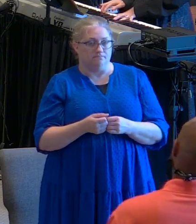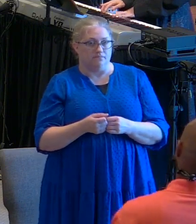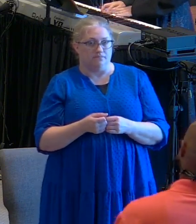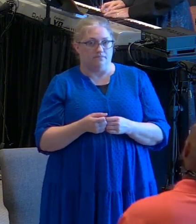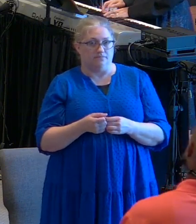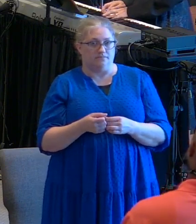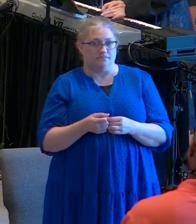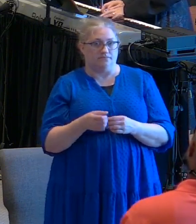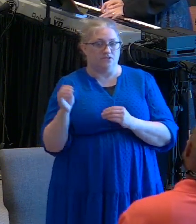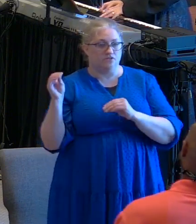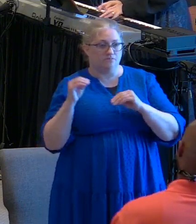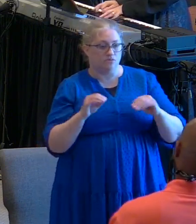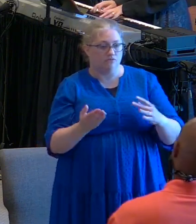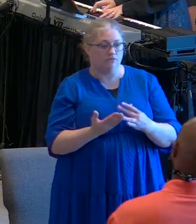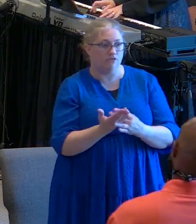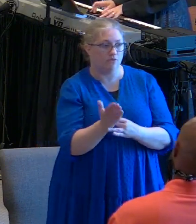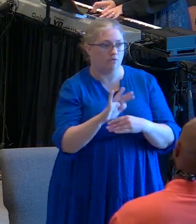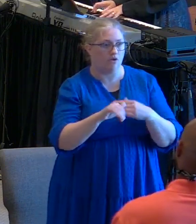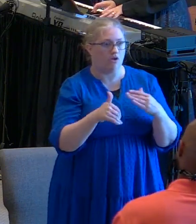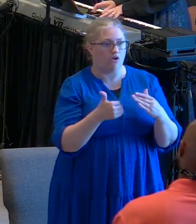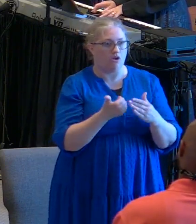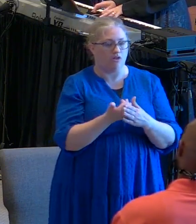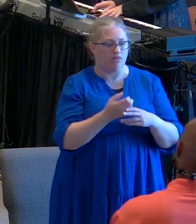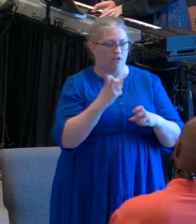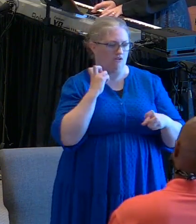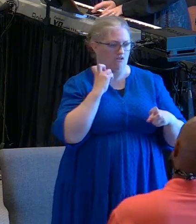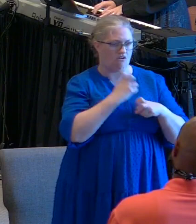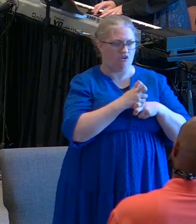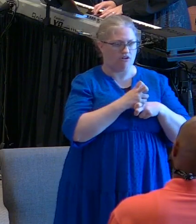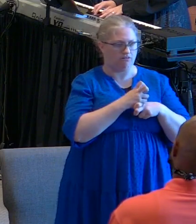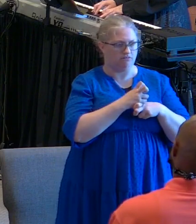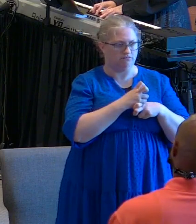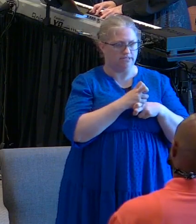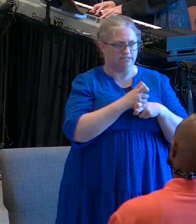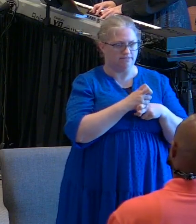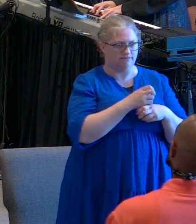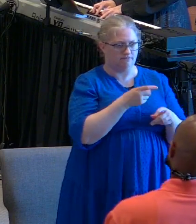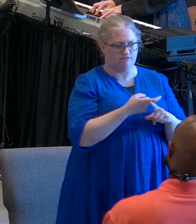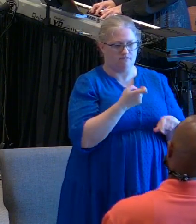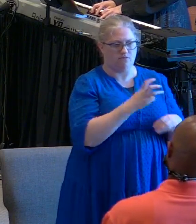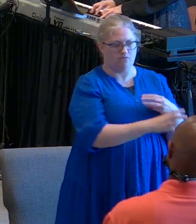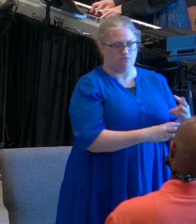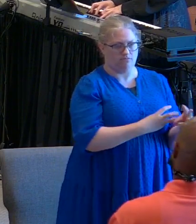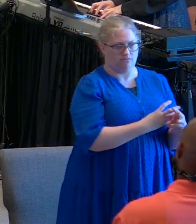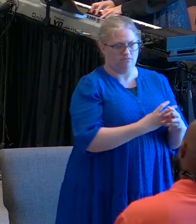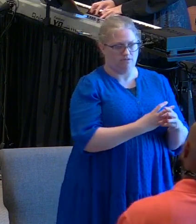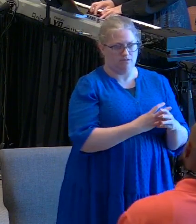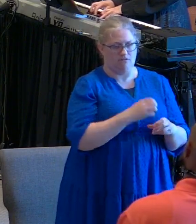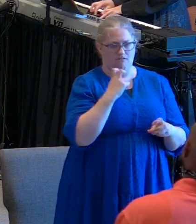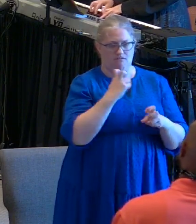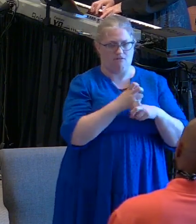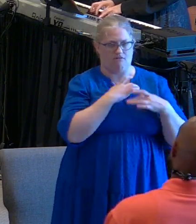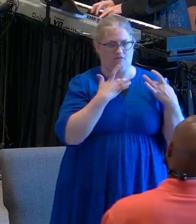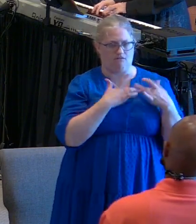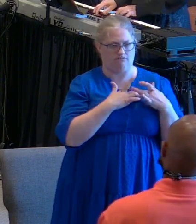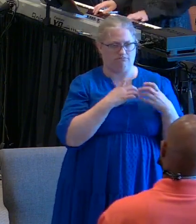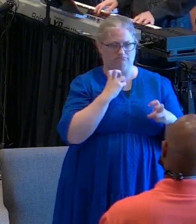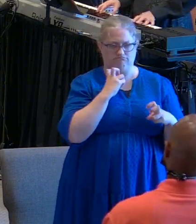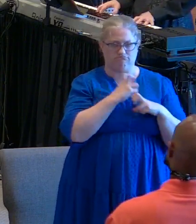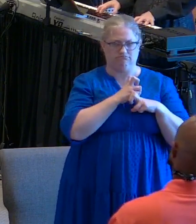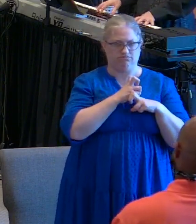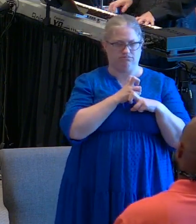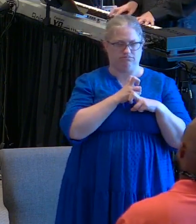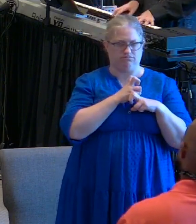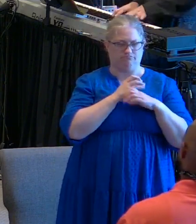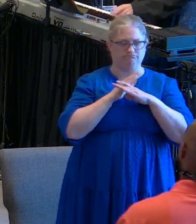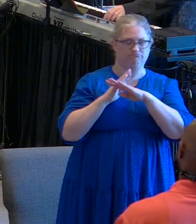con sensibilidad para meterse en medio de todo eso que está adormecido por las